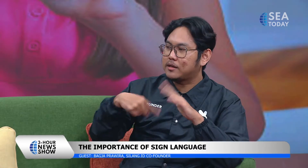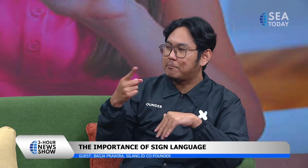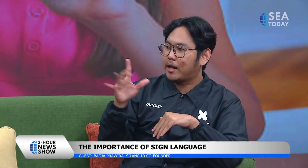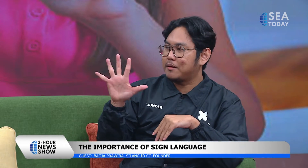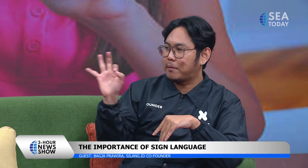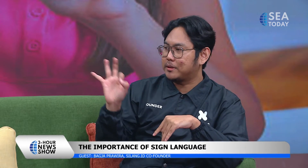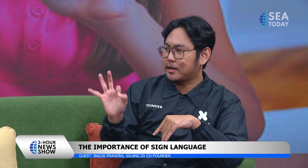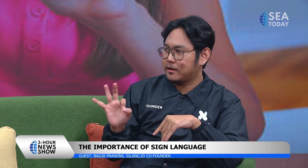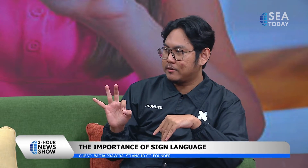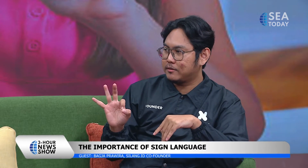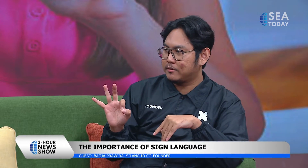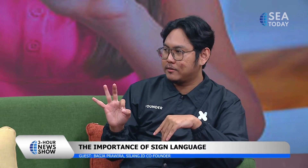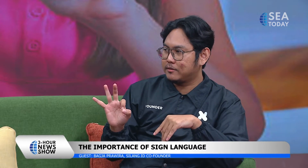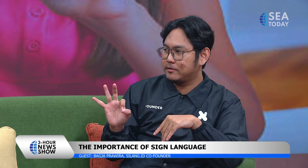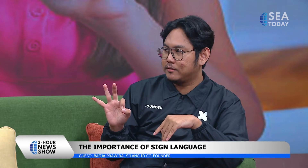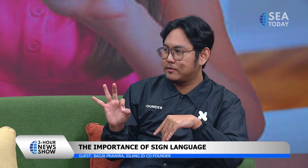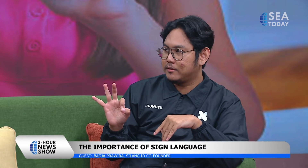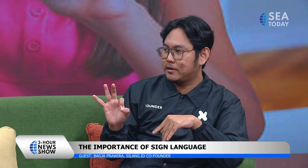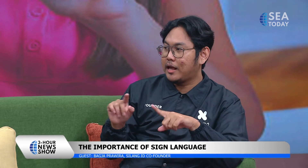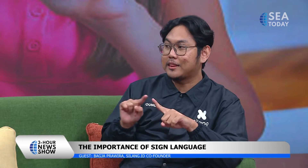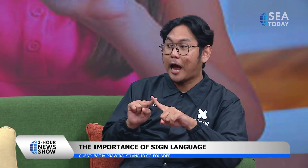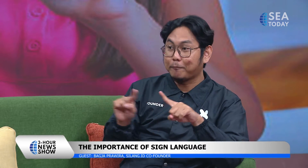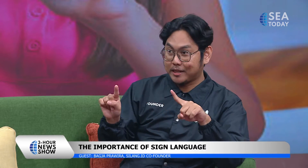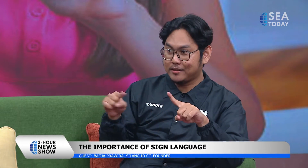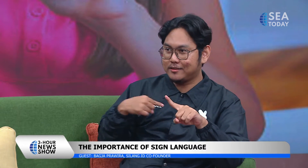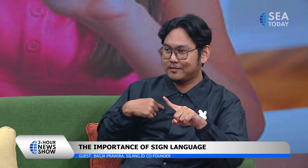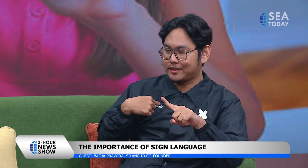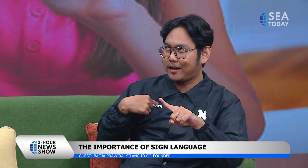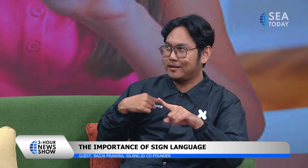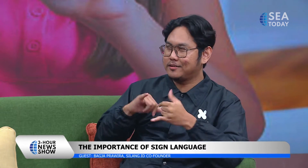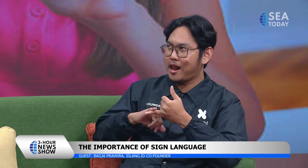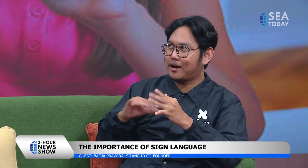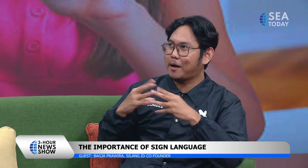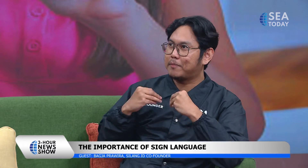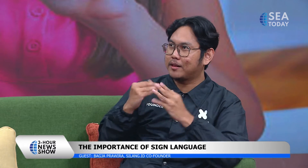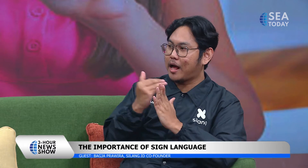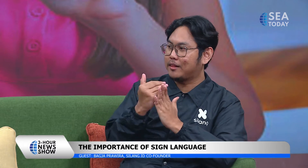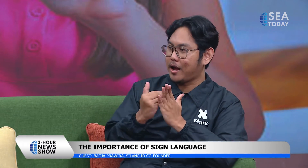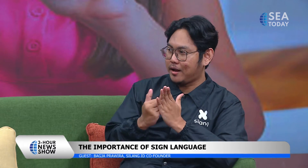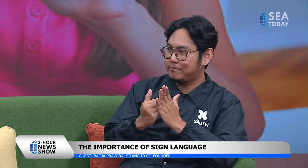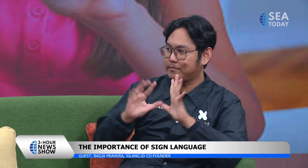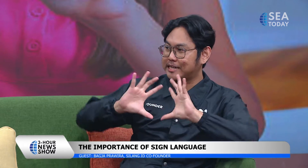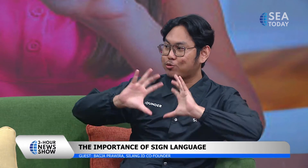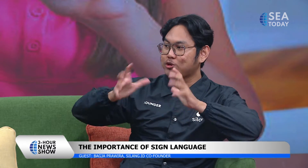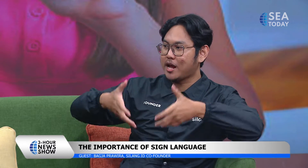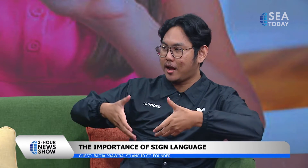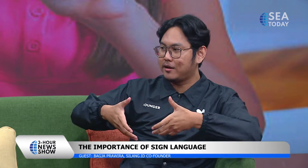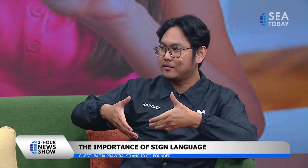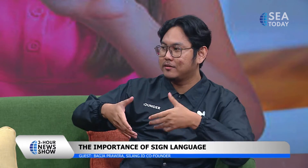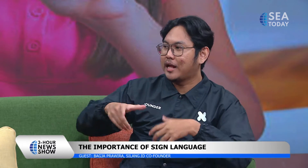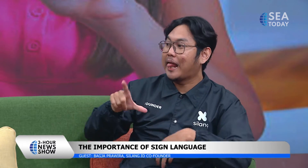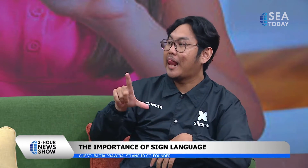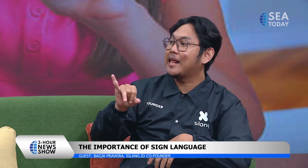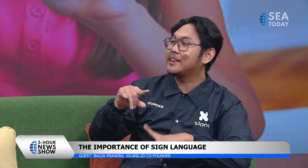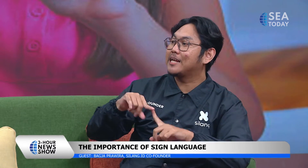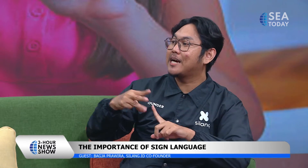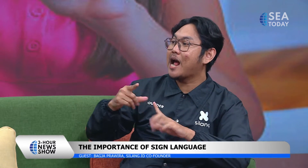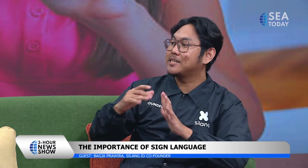well not until five percent okay five percent below so silang got got the information